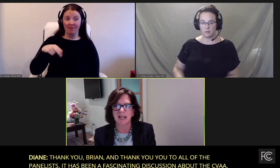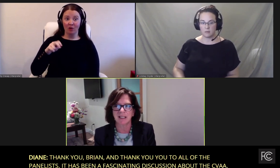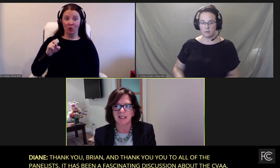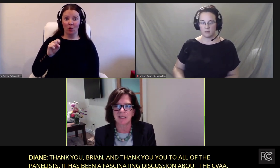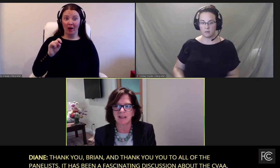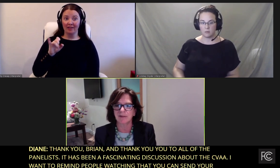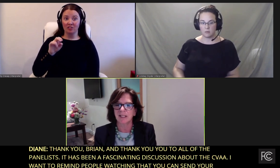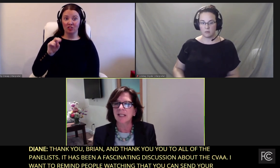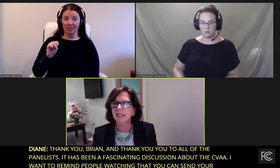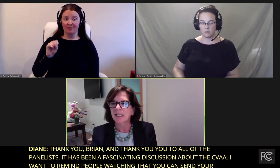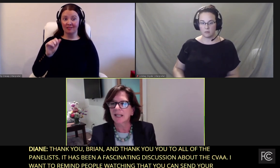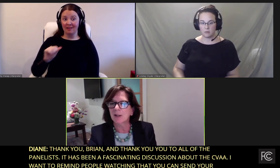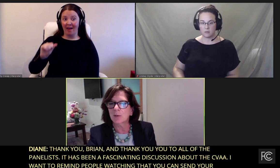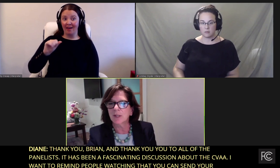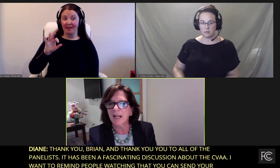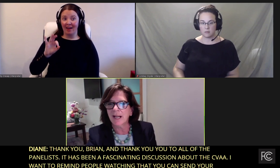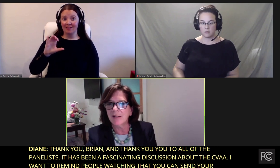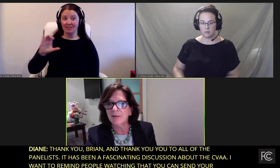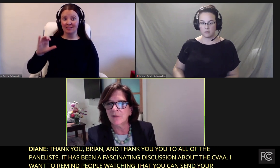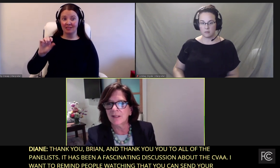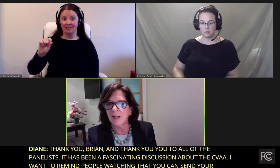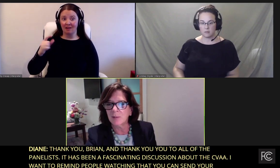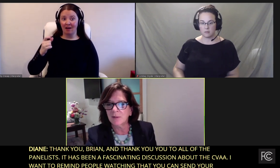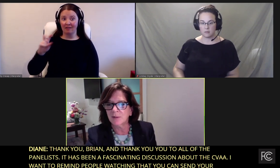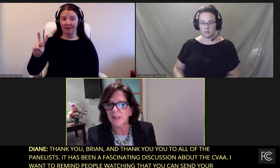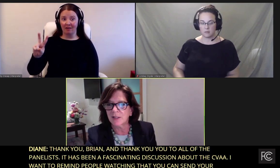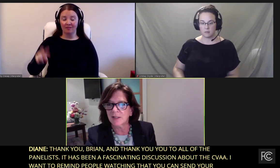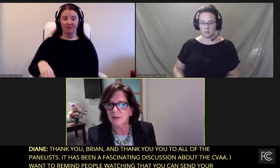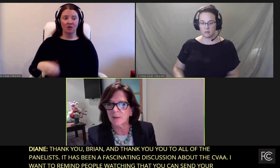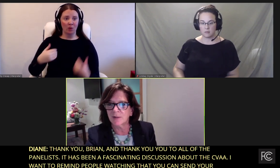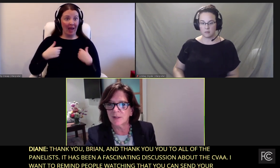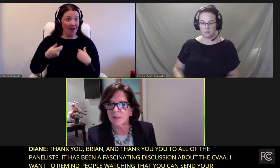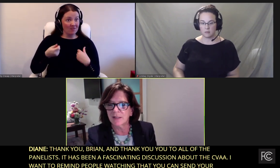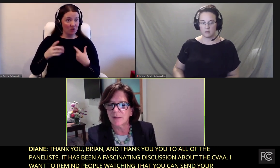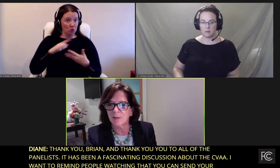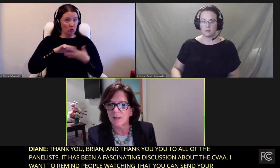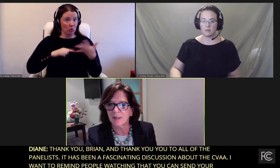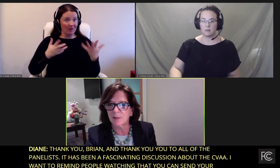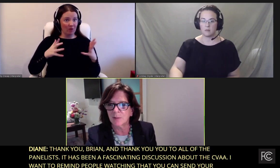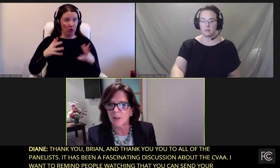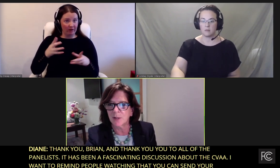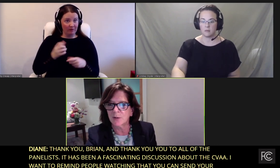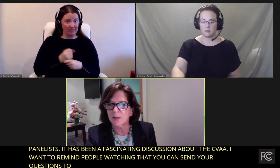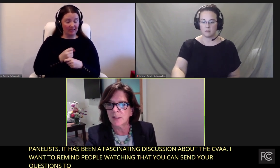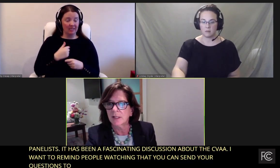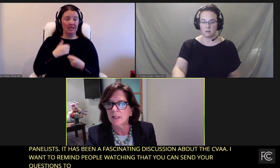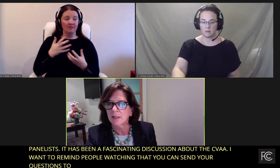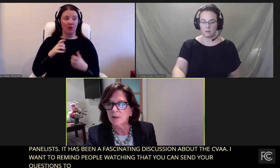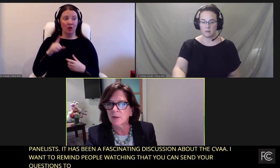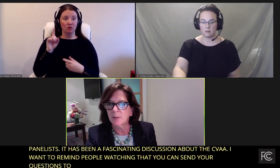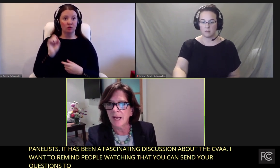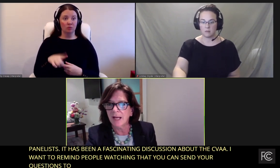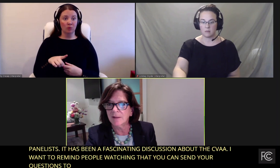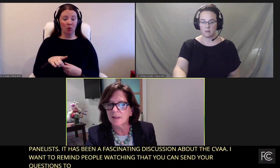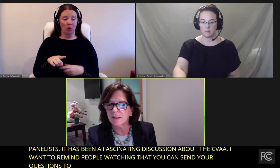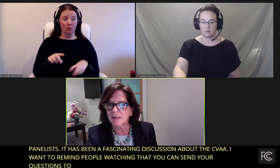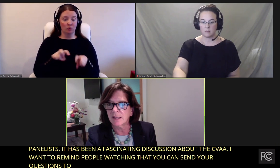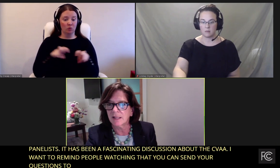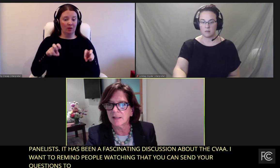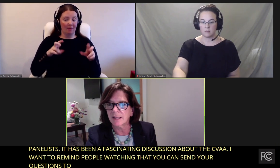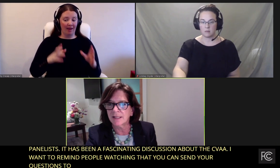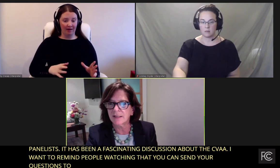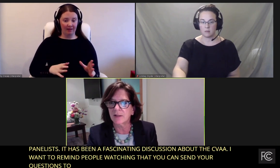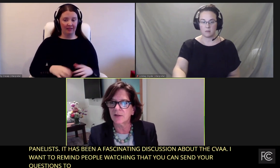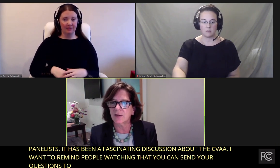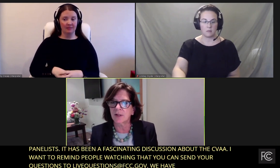.gov. We have a couple of questions that we've received I wanted to pose to the panelists.